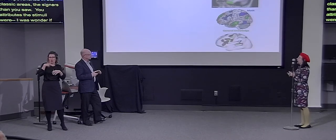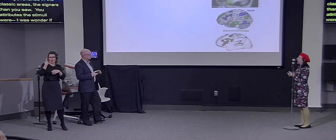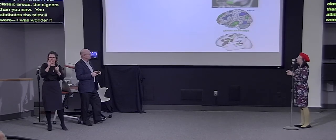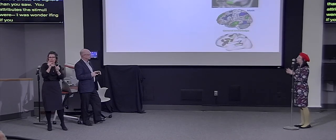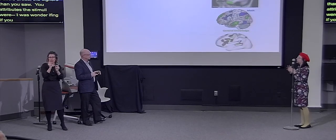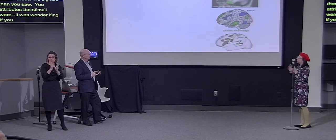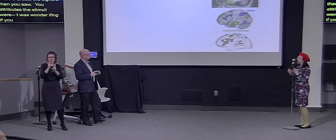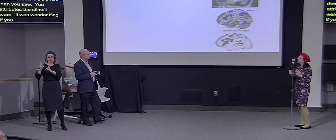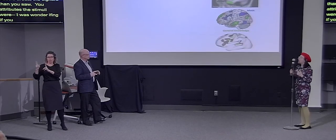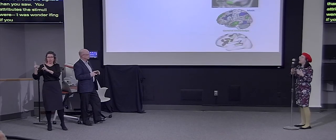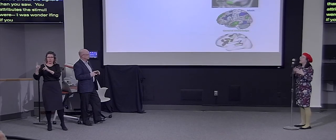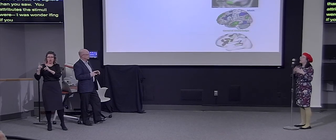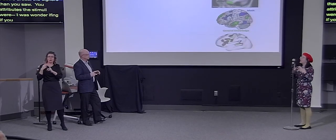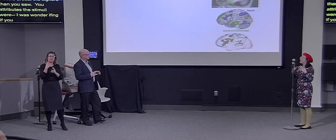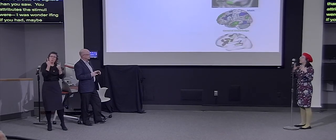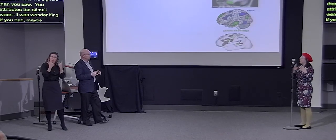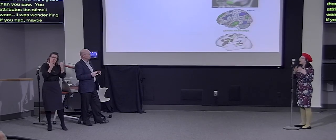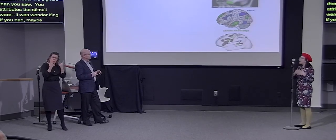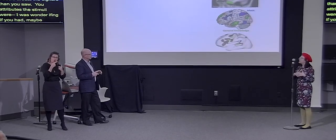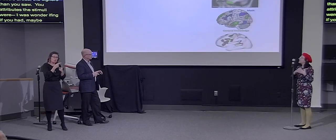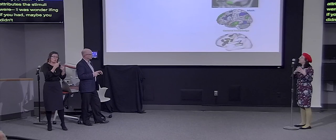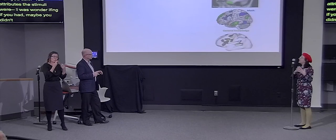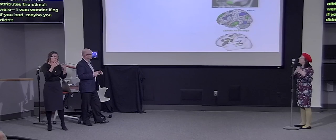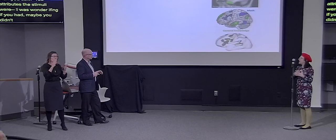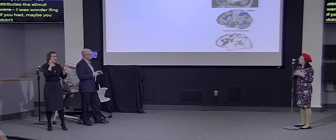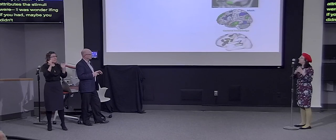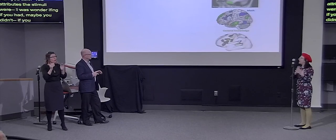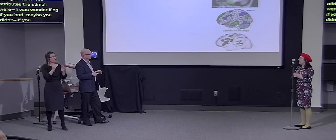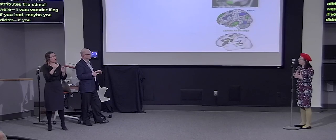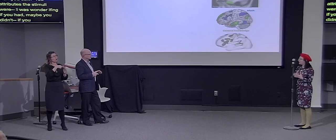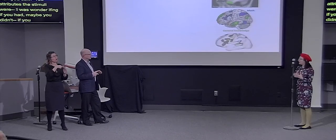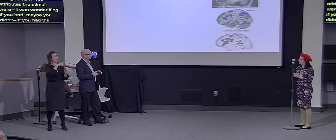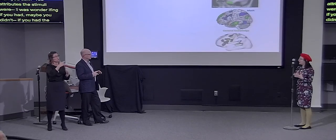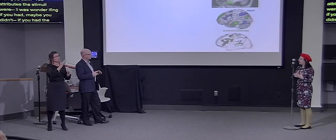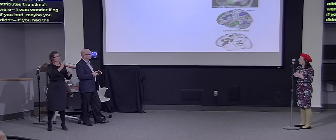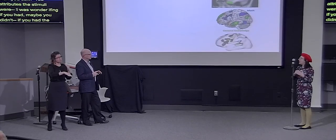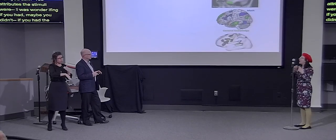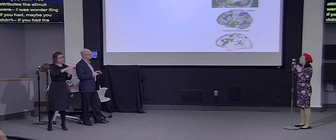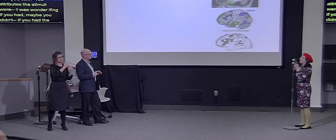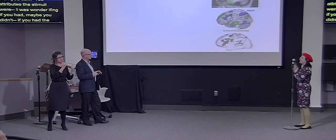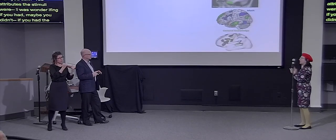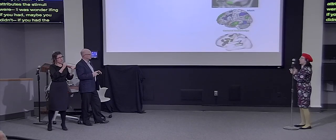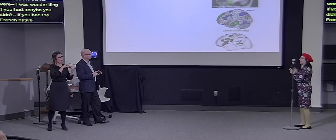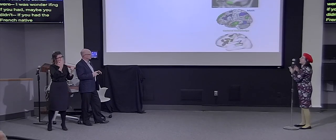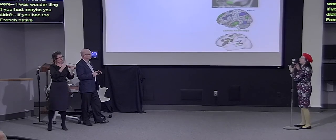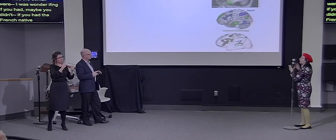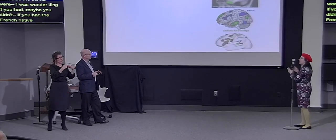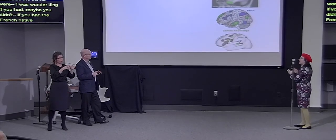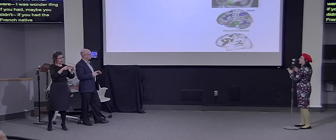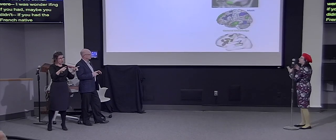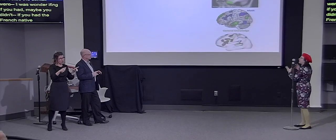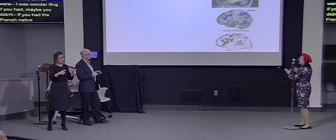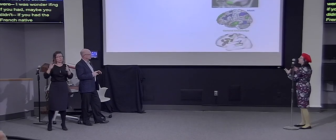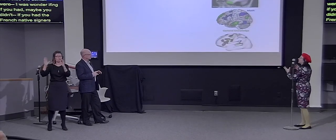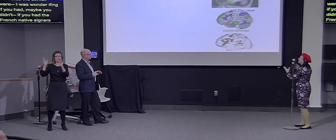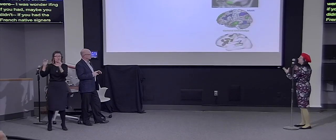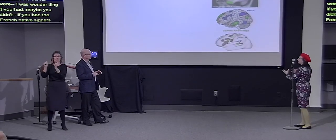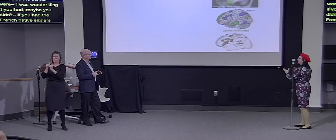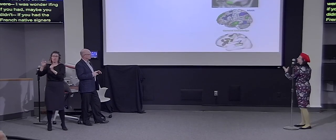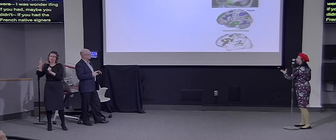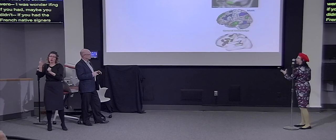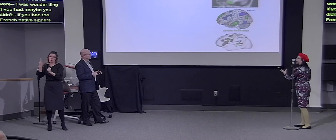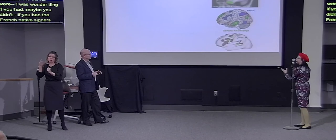it had compared the French native signers to French people